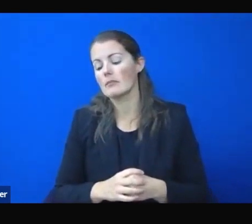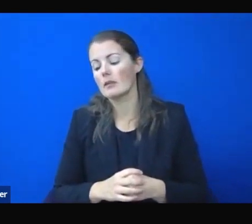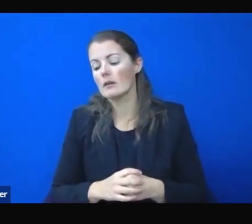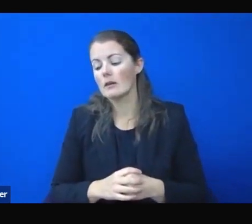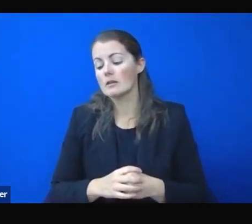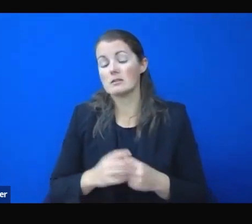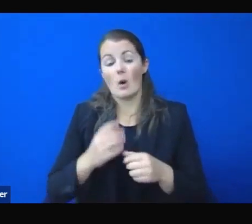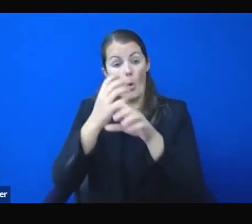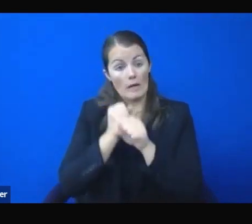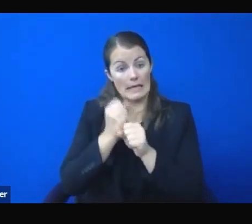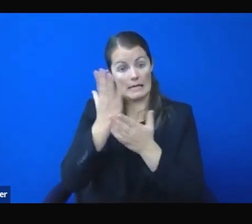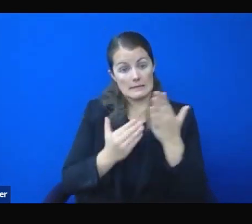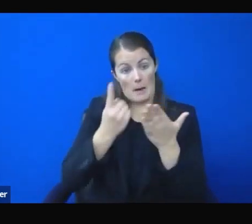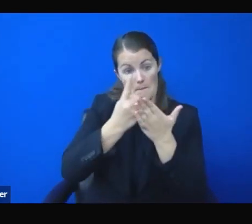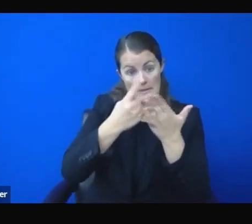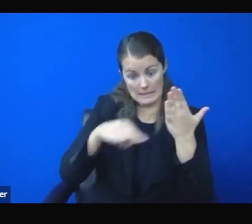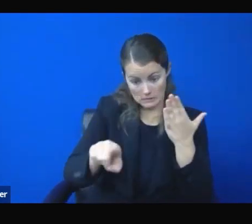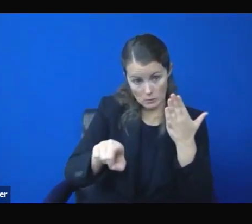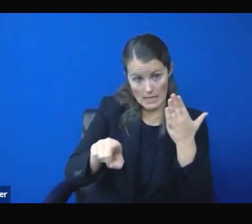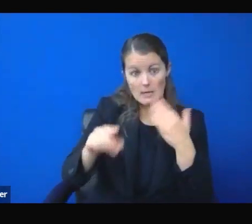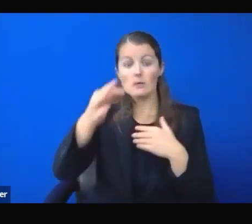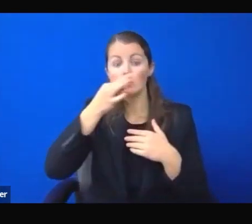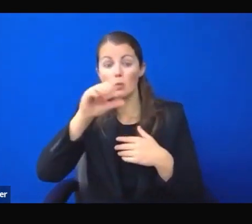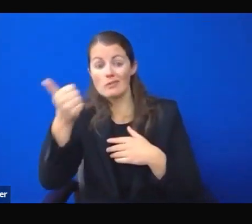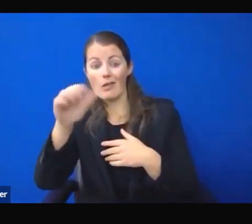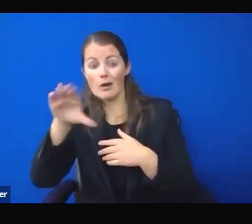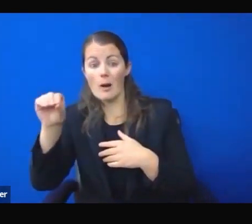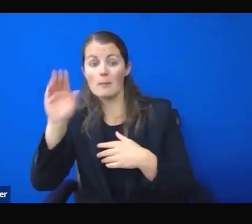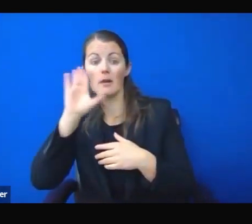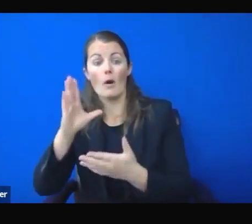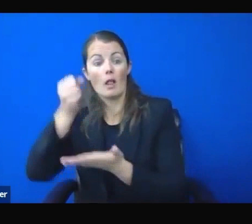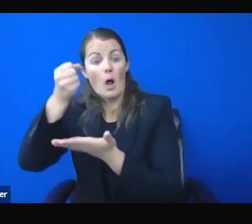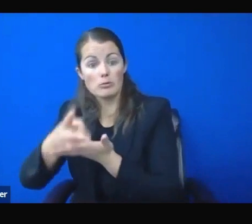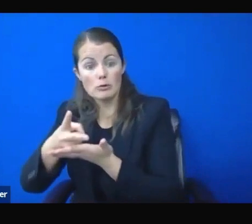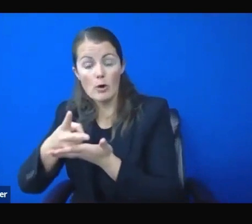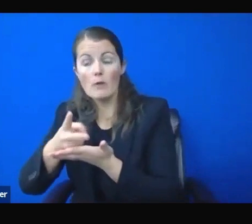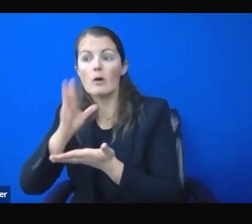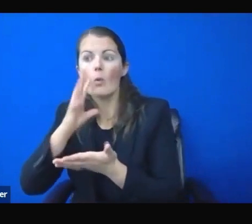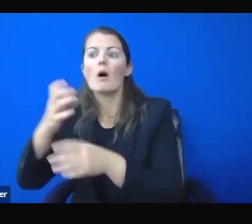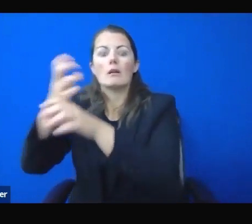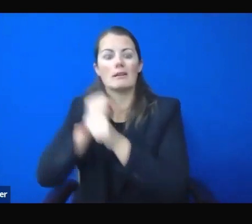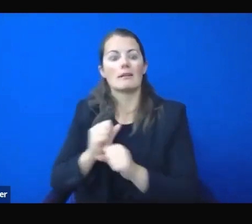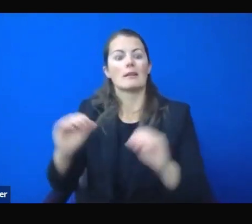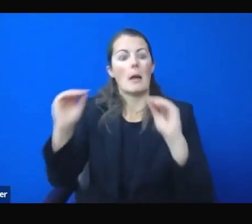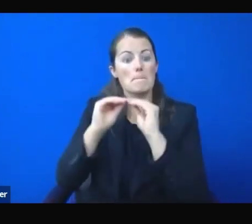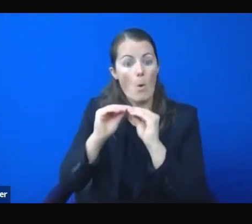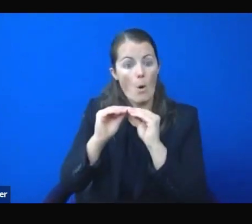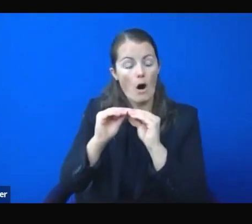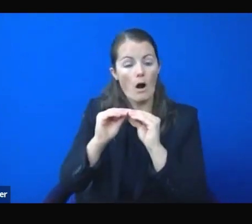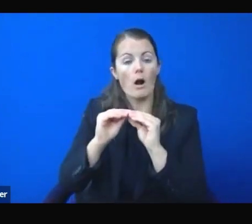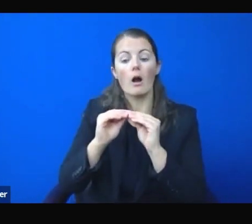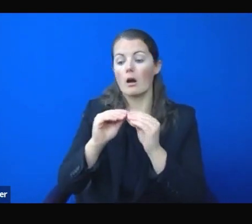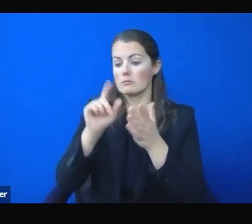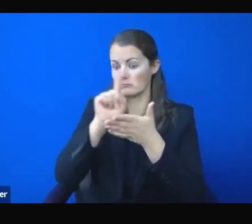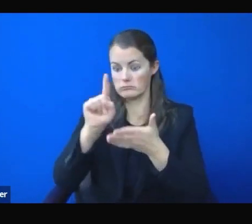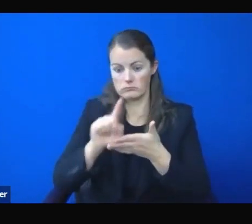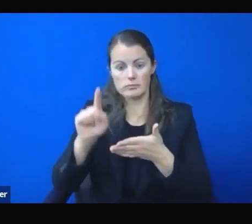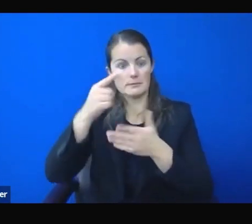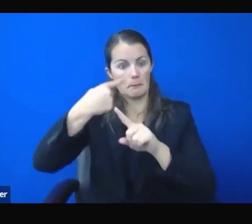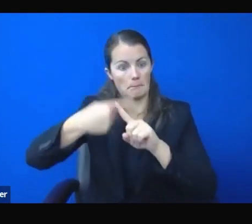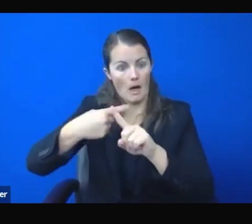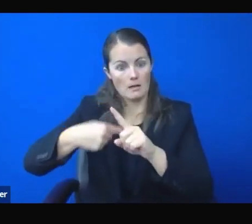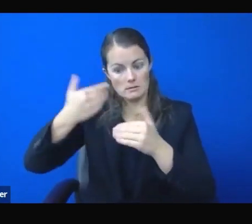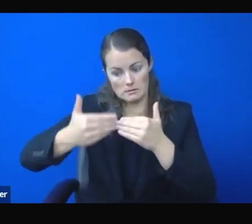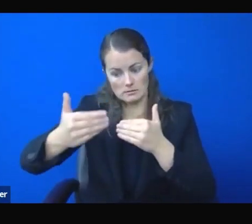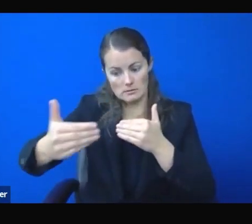be getting our share of those, too. And we're hopeful that we'll get as many as possible in the weeks and months ahead. But for those who are later along the